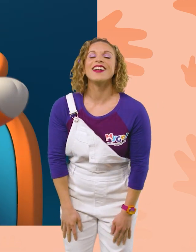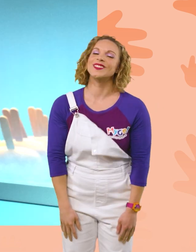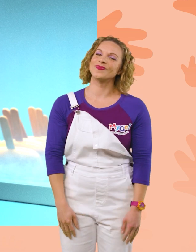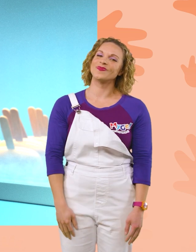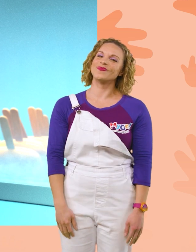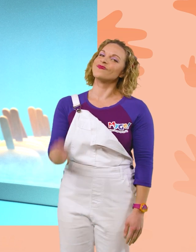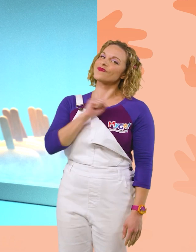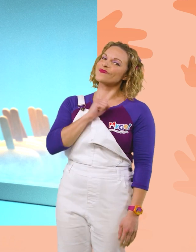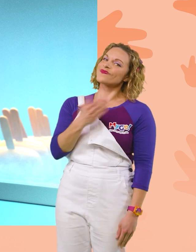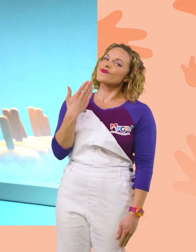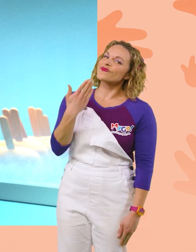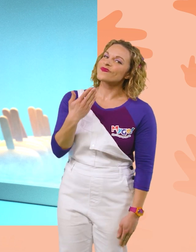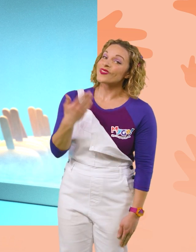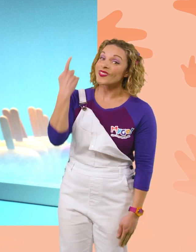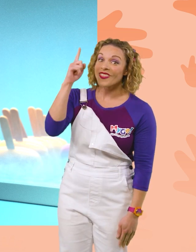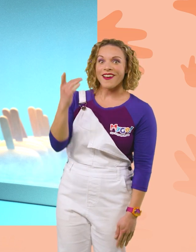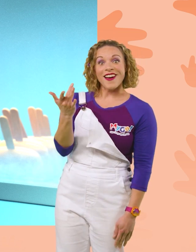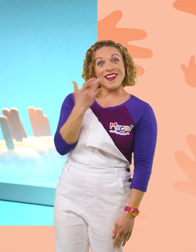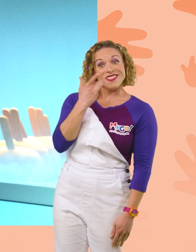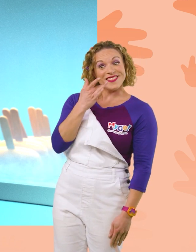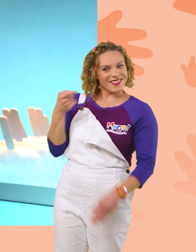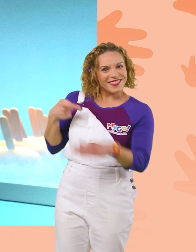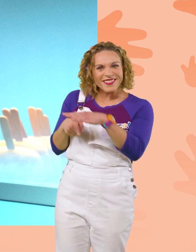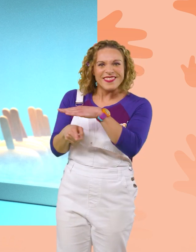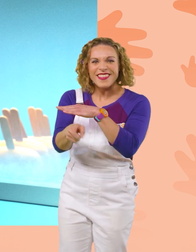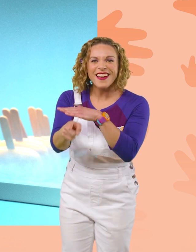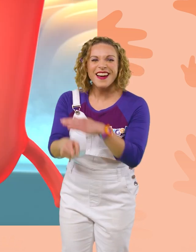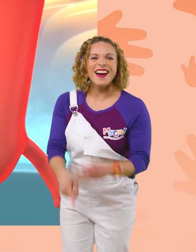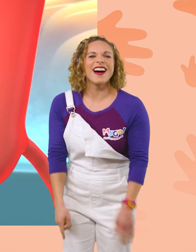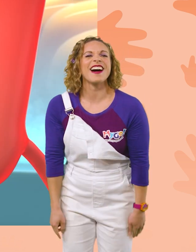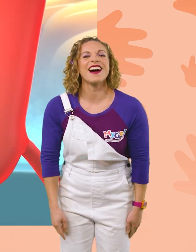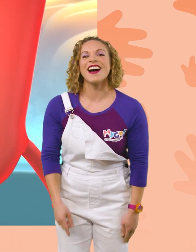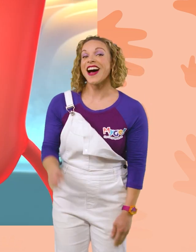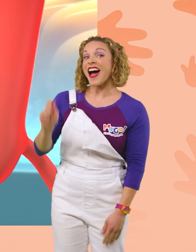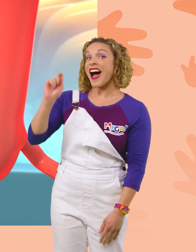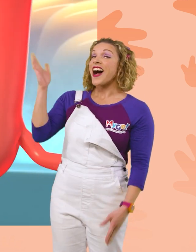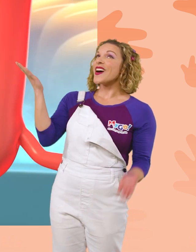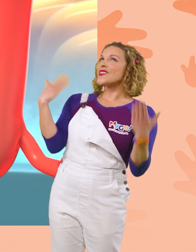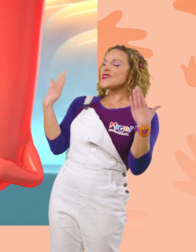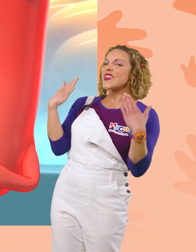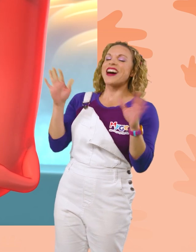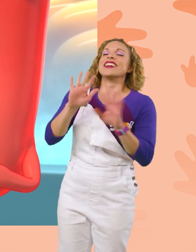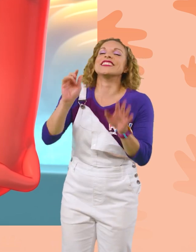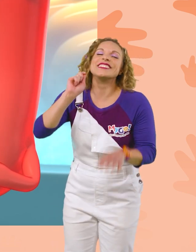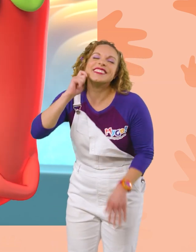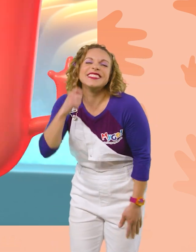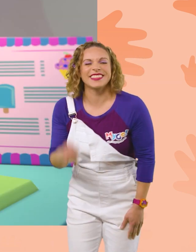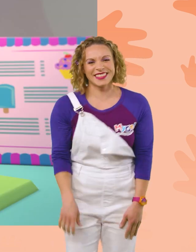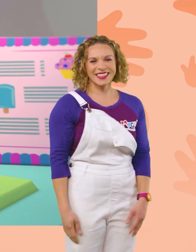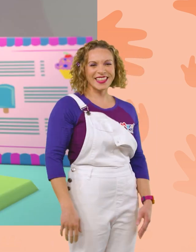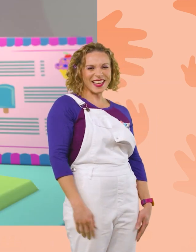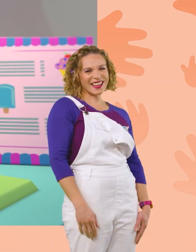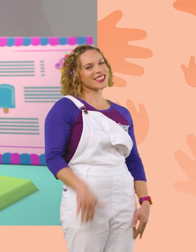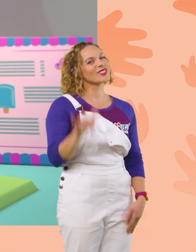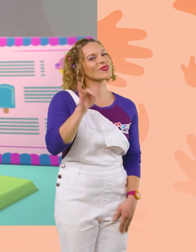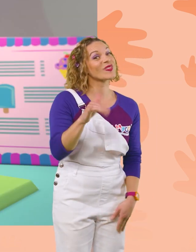Sherry, thank you for a totally tasty adventure! It was so cool! Stay cool,